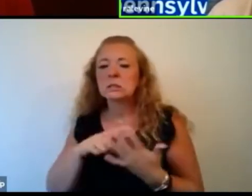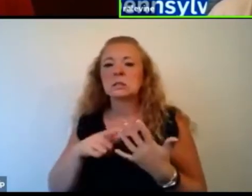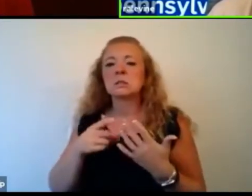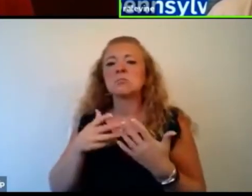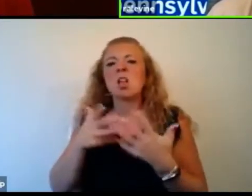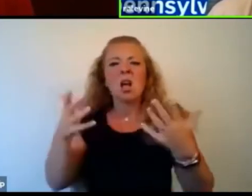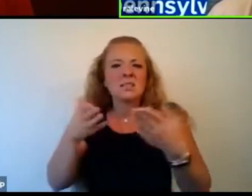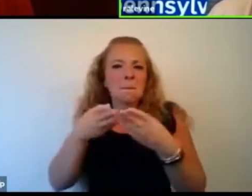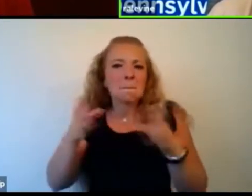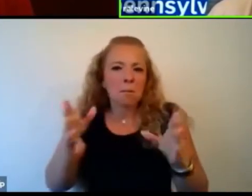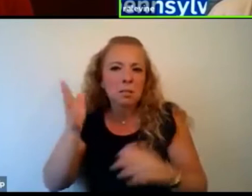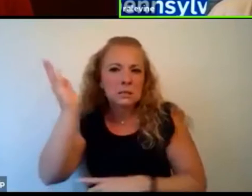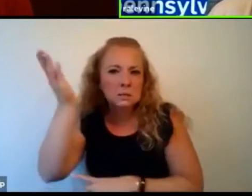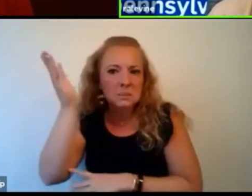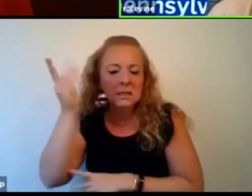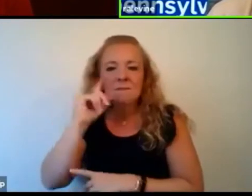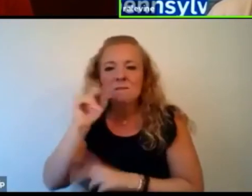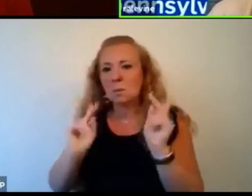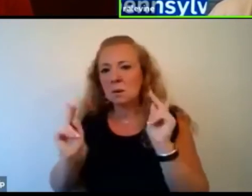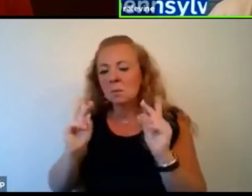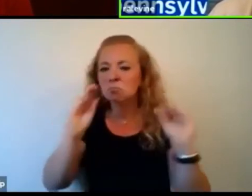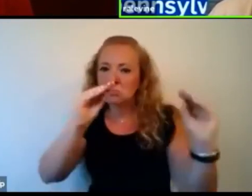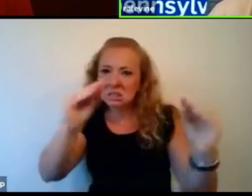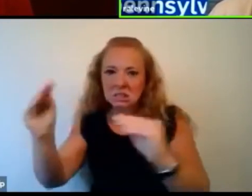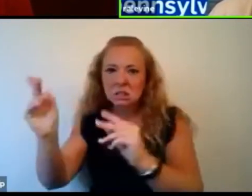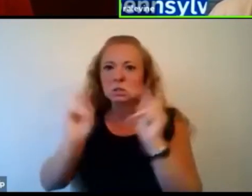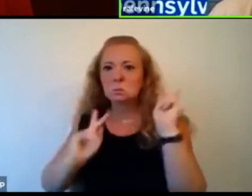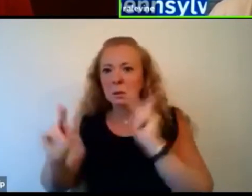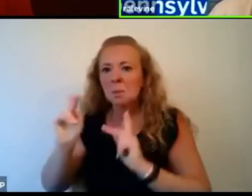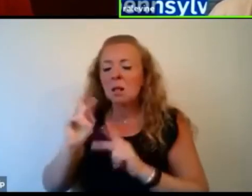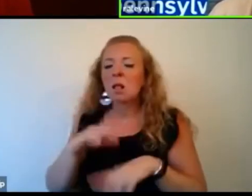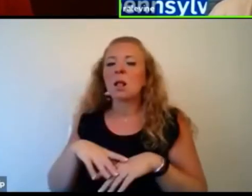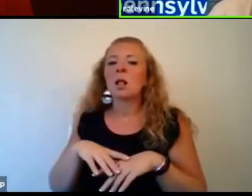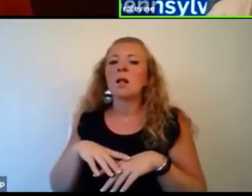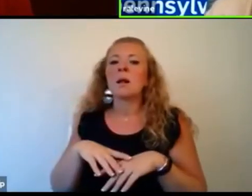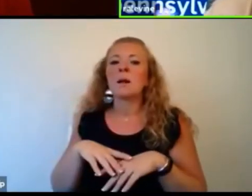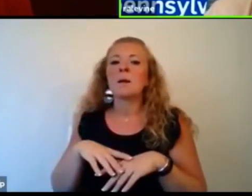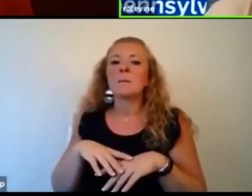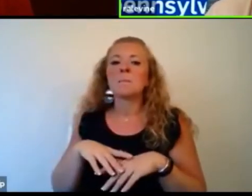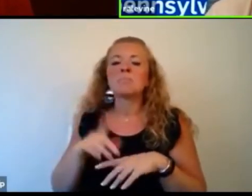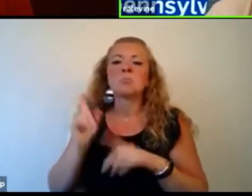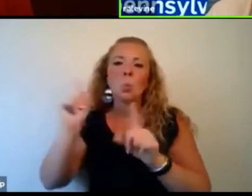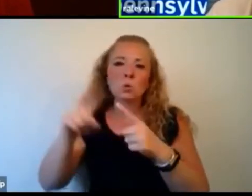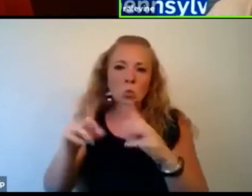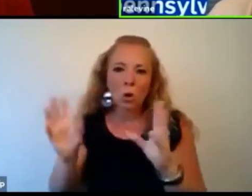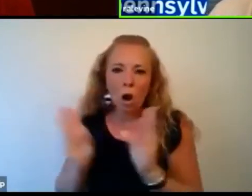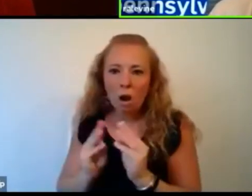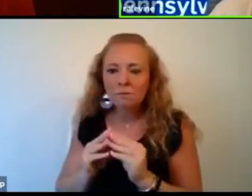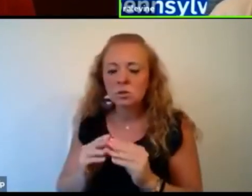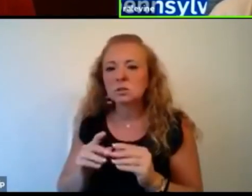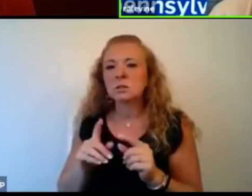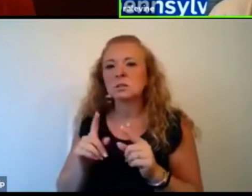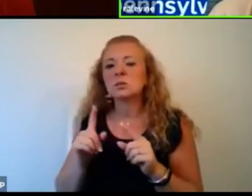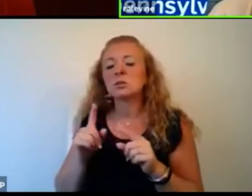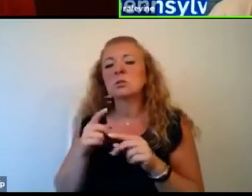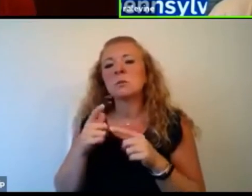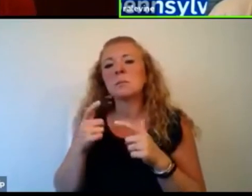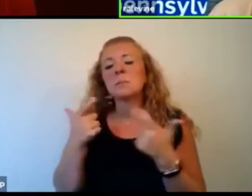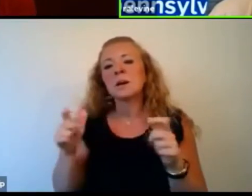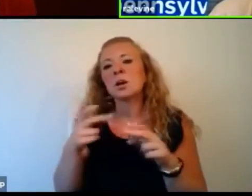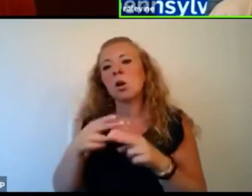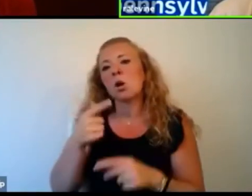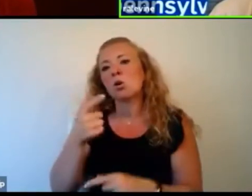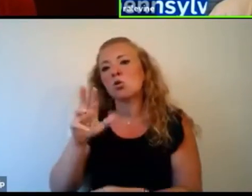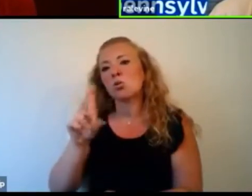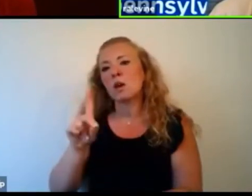general, uh, with other types of teaching to, you know, um, uh, conferences and grain rounds and things like that. Um,